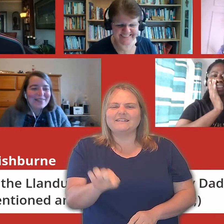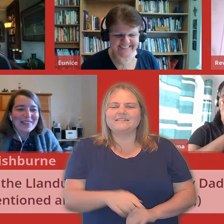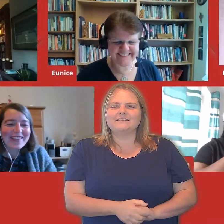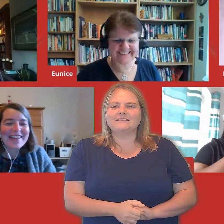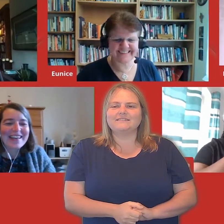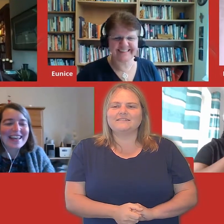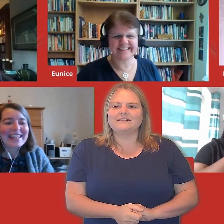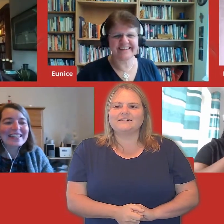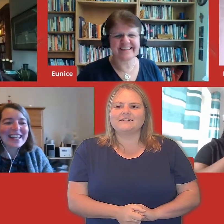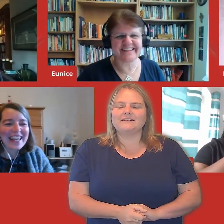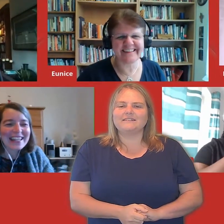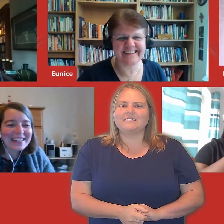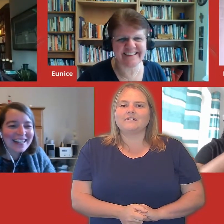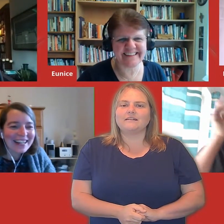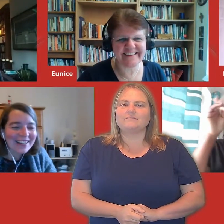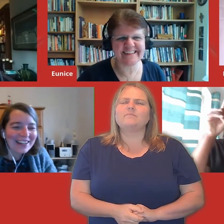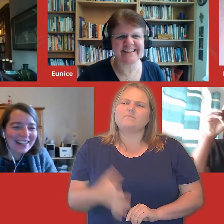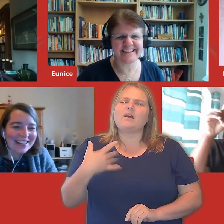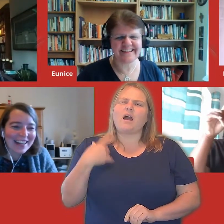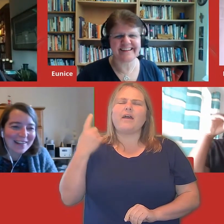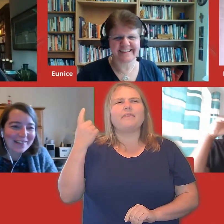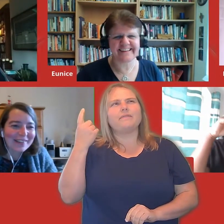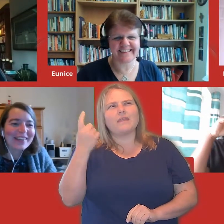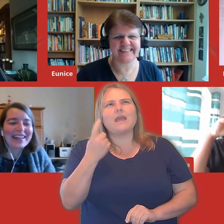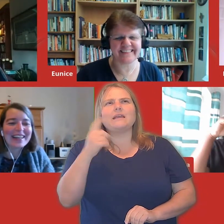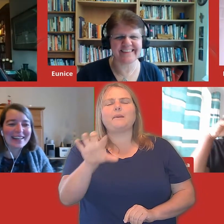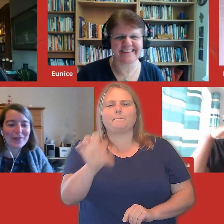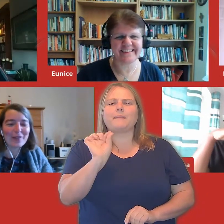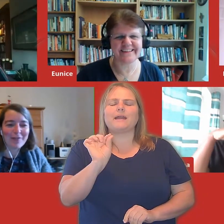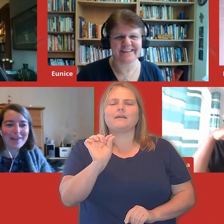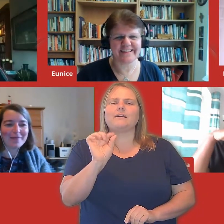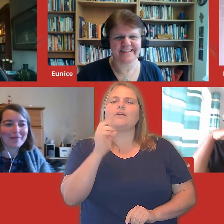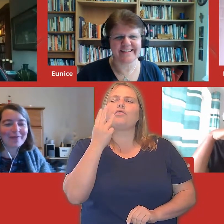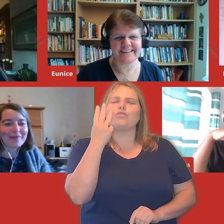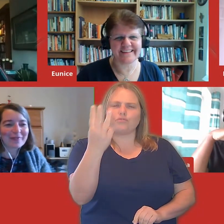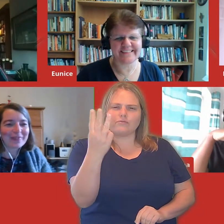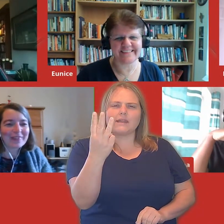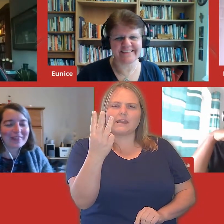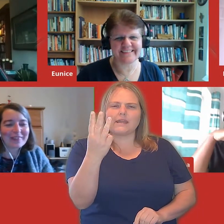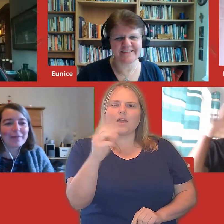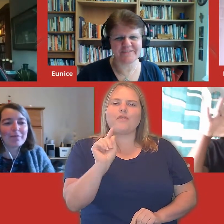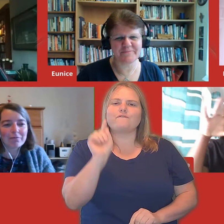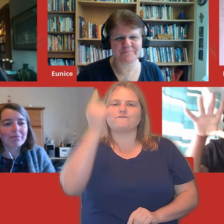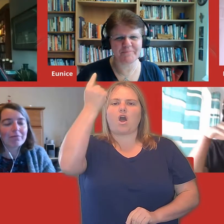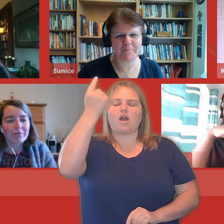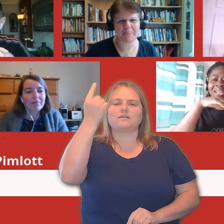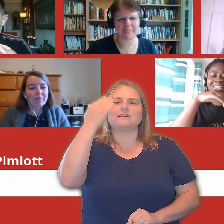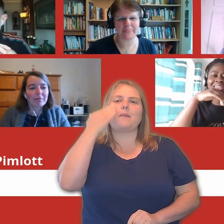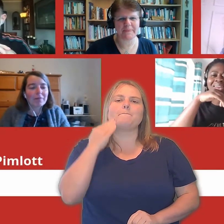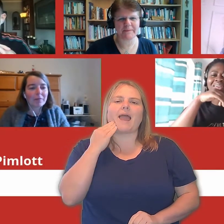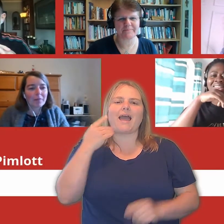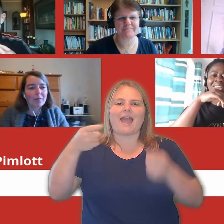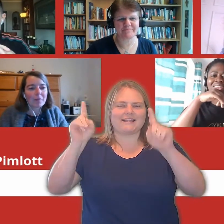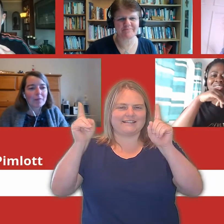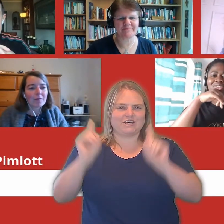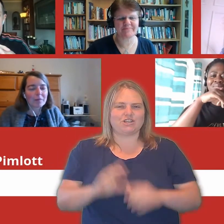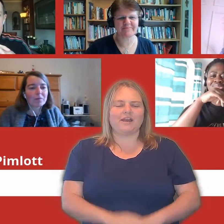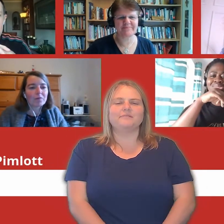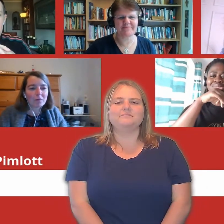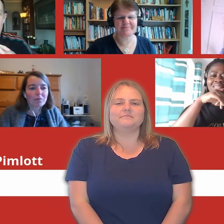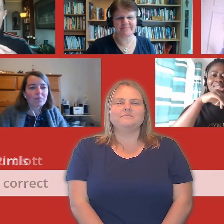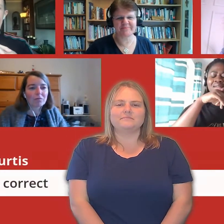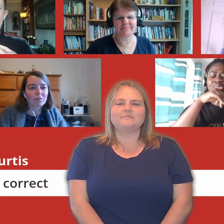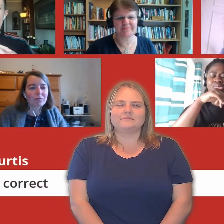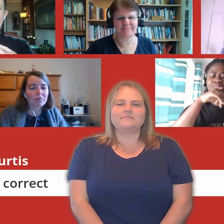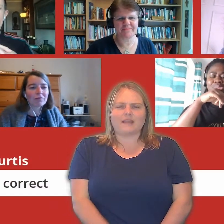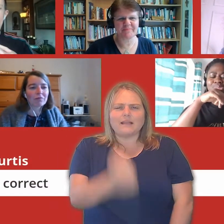direct testimony. I'm going for three. I was going to go for three as well. I think it's quite timely. I think. Yeah, I think that's true.